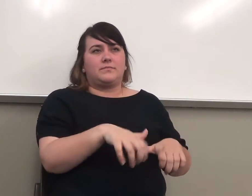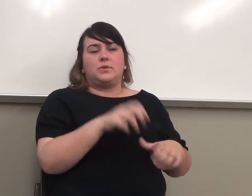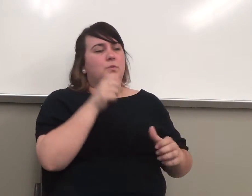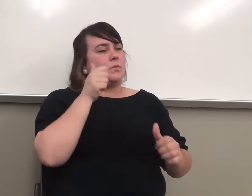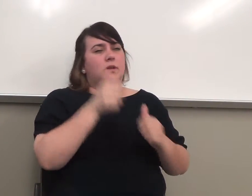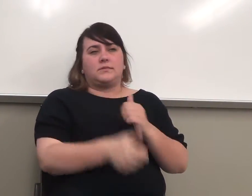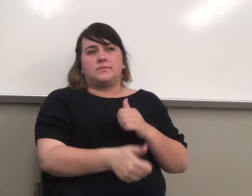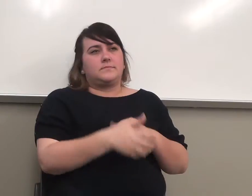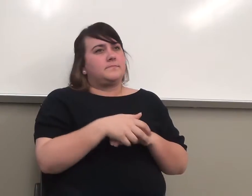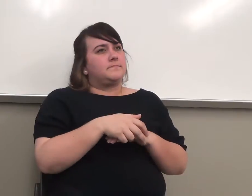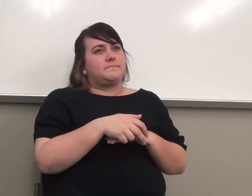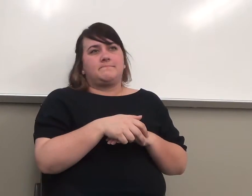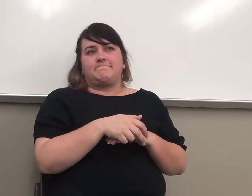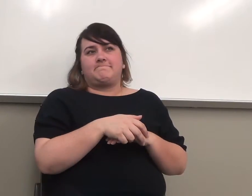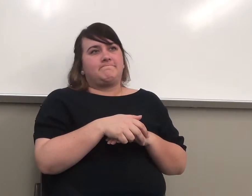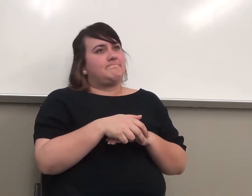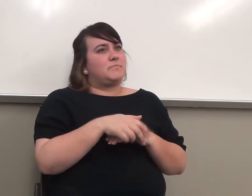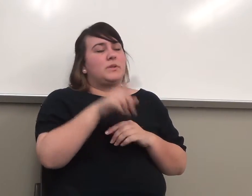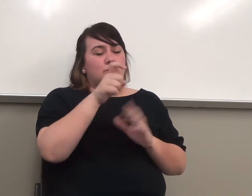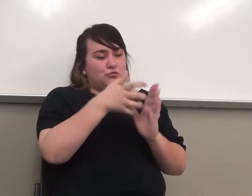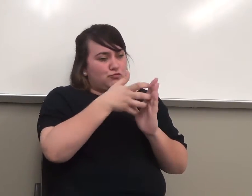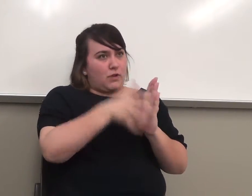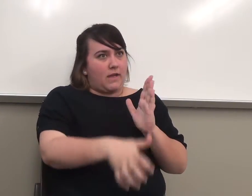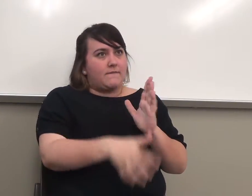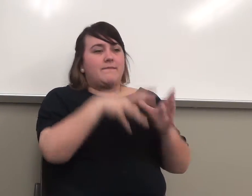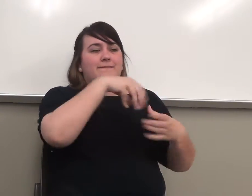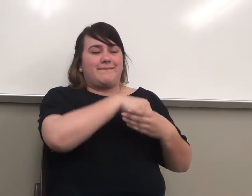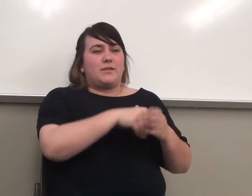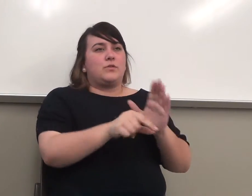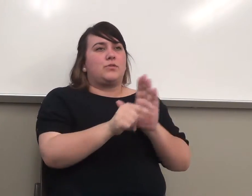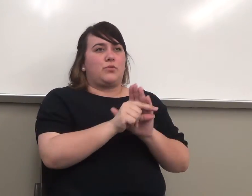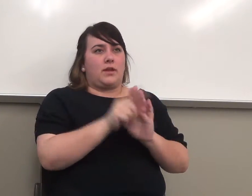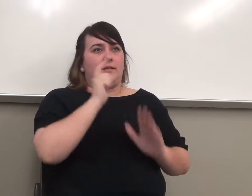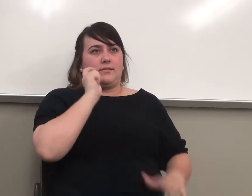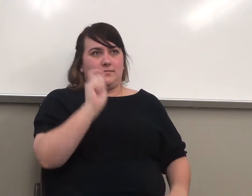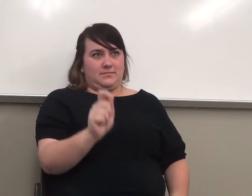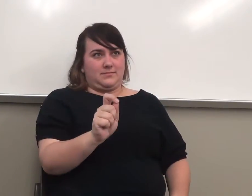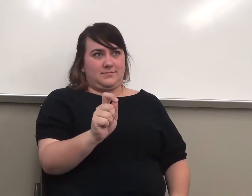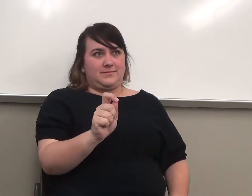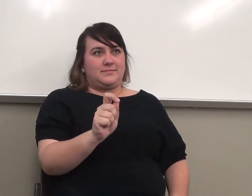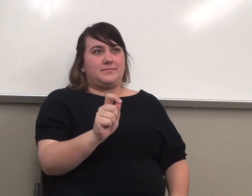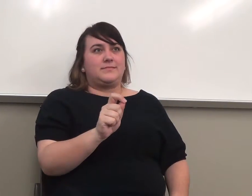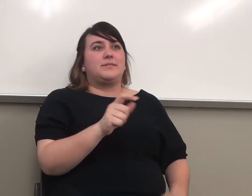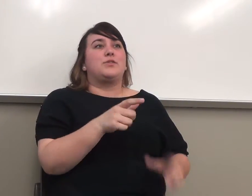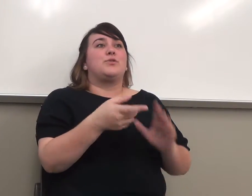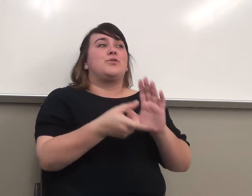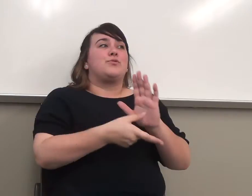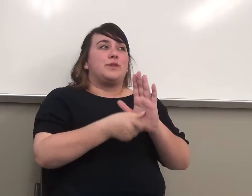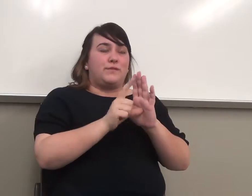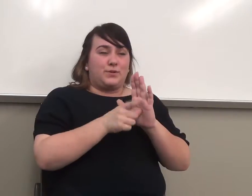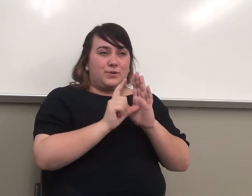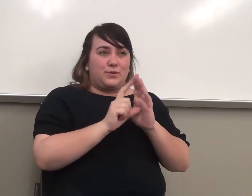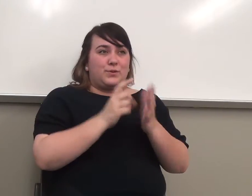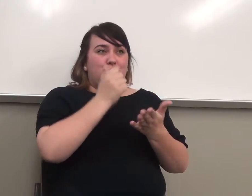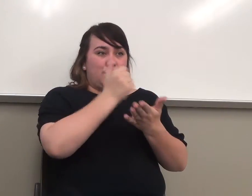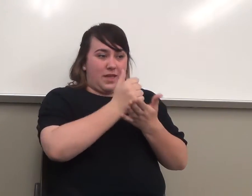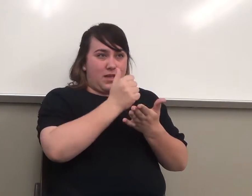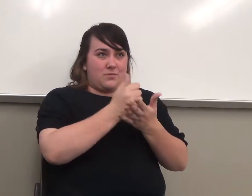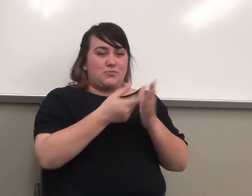You have to do the drafts. The drafts are part of the break. And you have to do the review. Okay? So that's why you need to